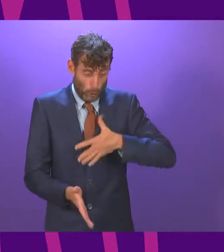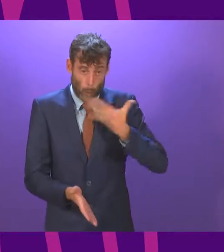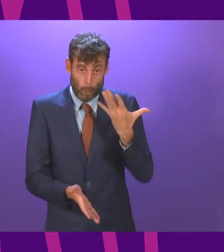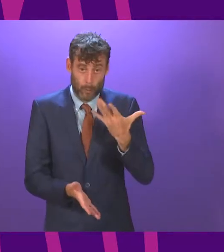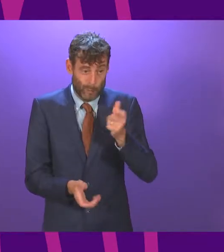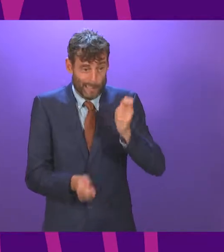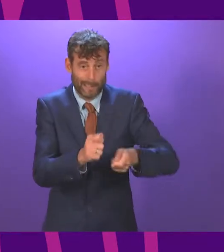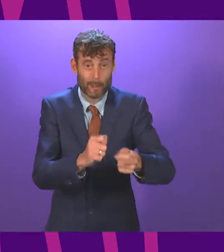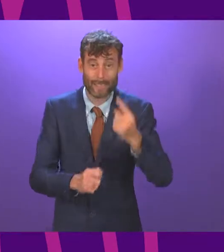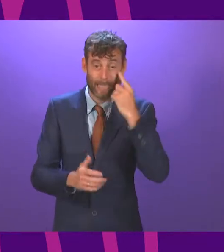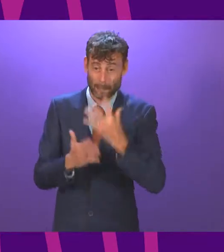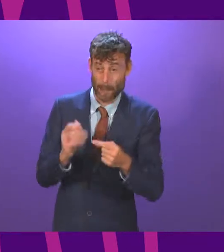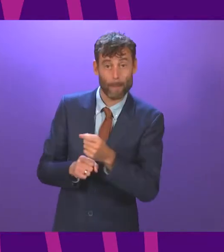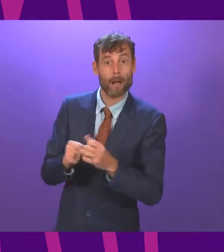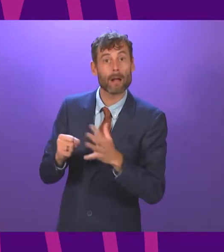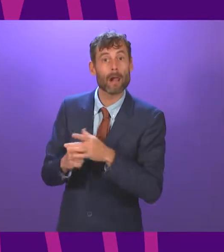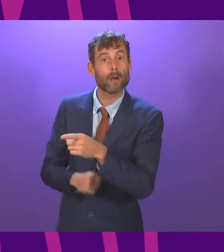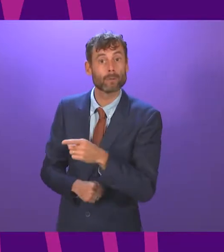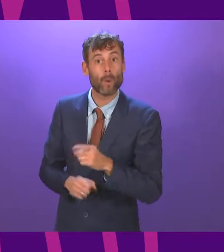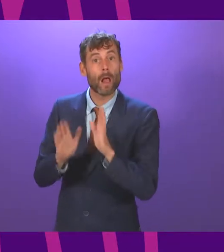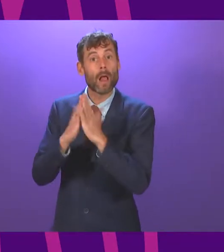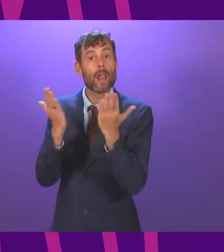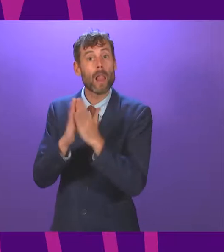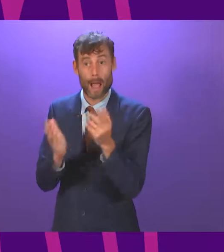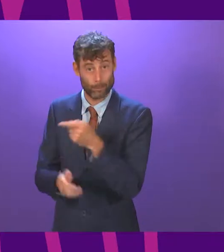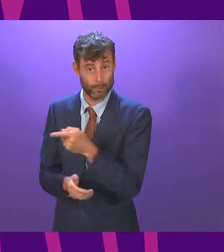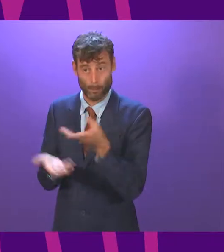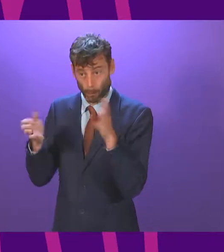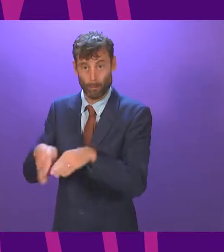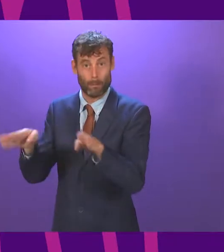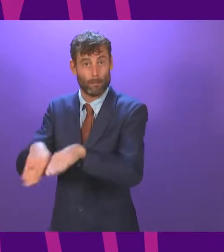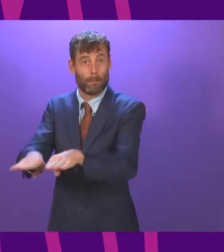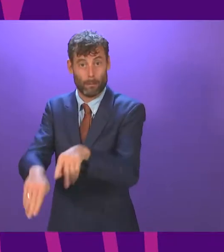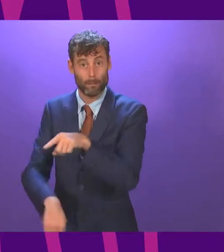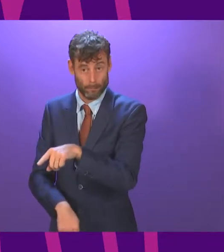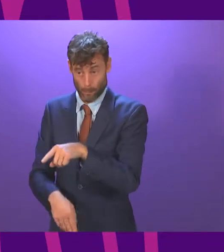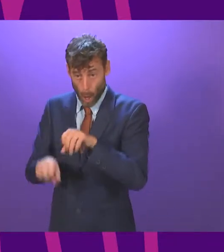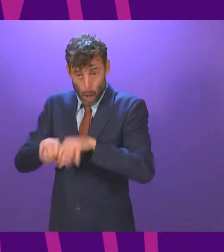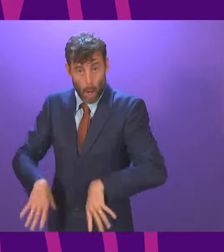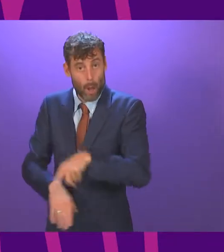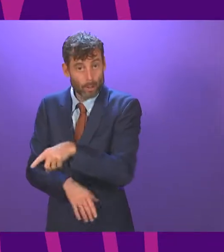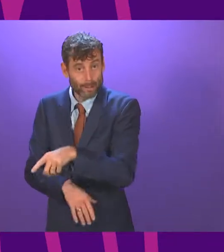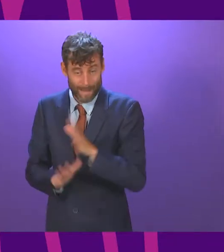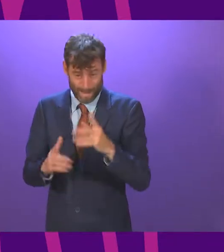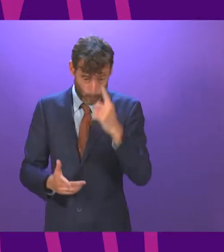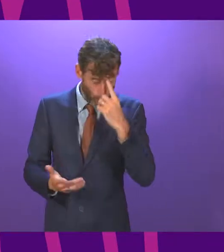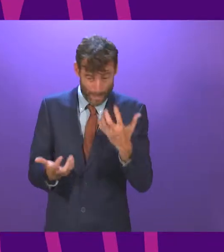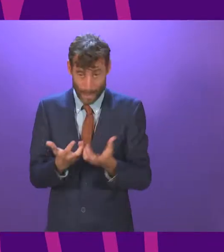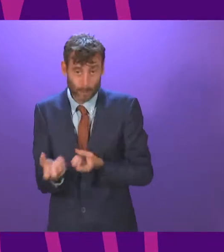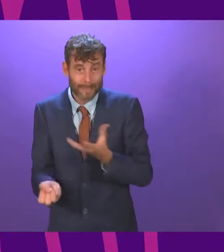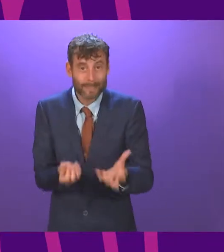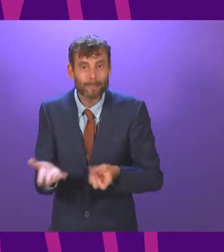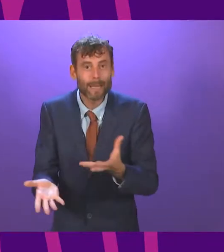city of Glasgow we see the issue with libraries. the fact is there are choices to be made. Presiding officer,